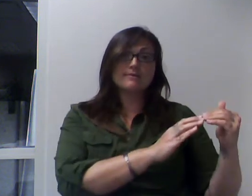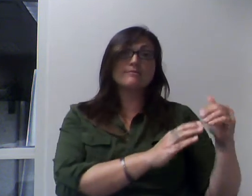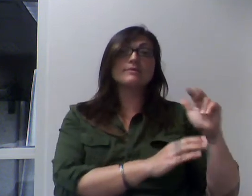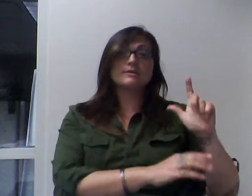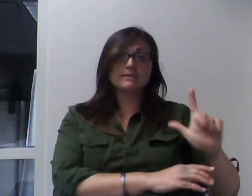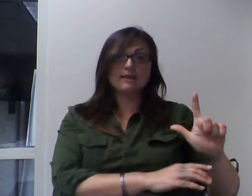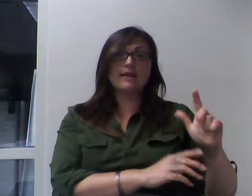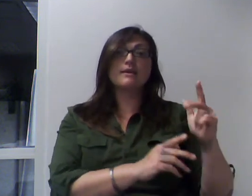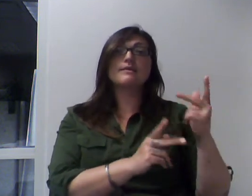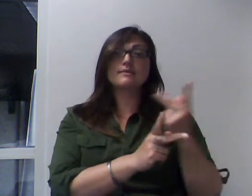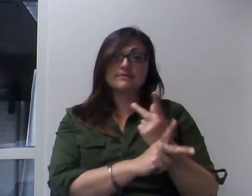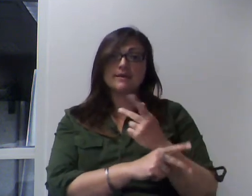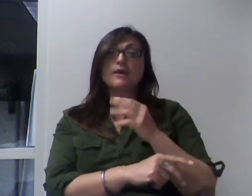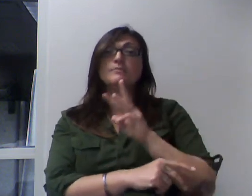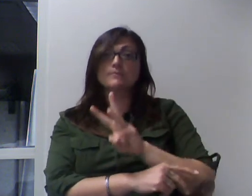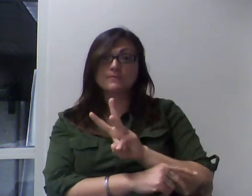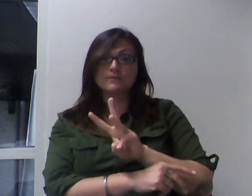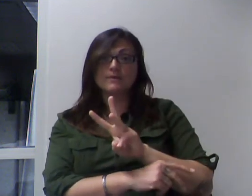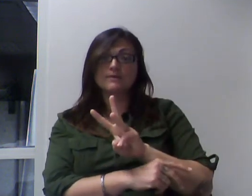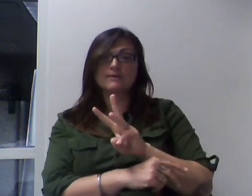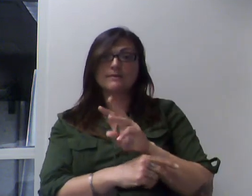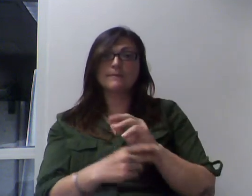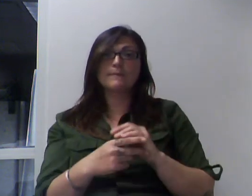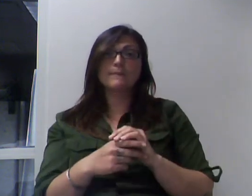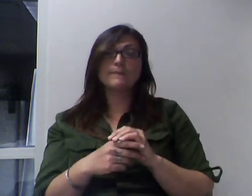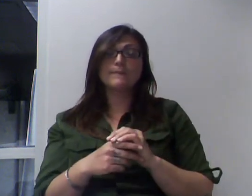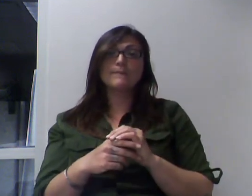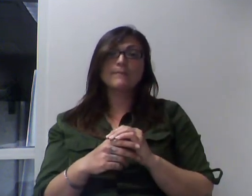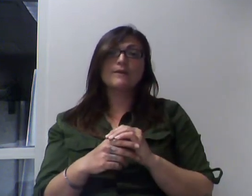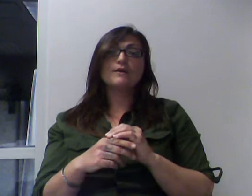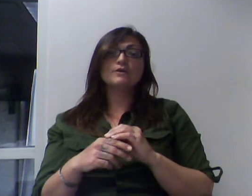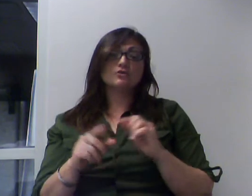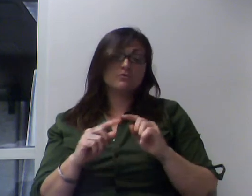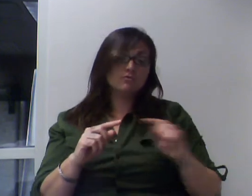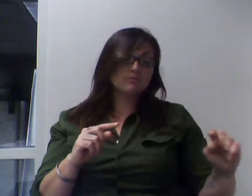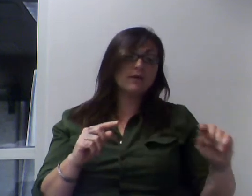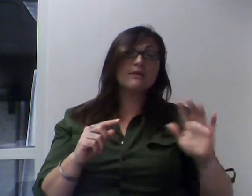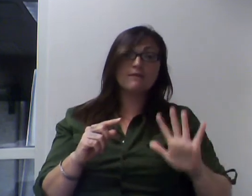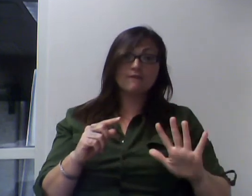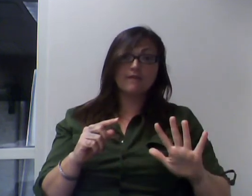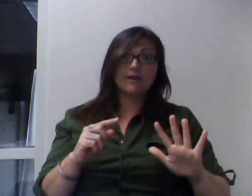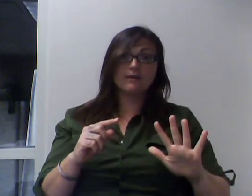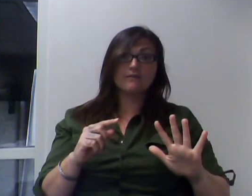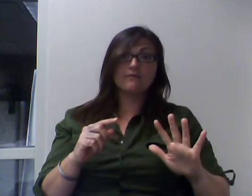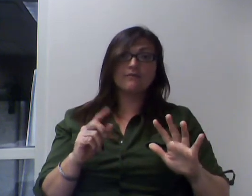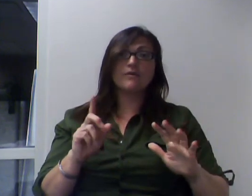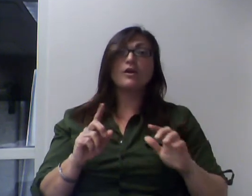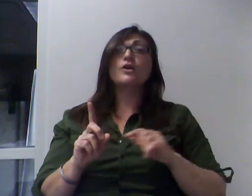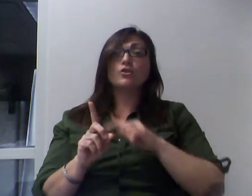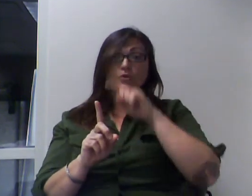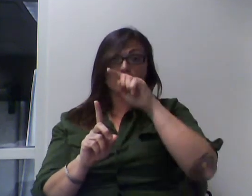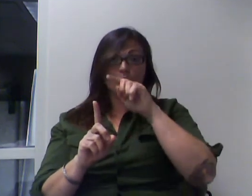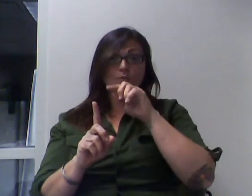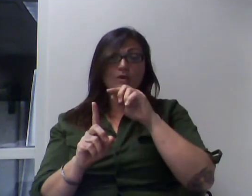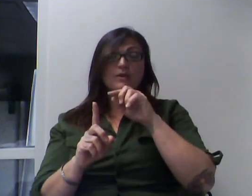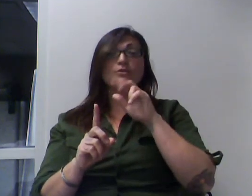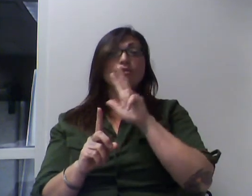And the length, 5 feet with 3 feet just like it was before. So, area is 5